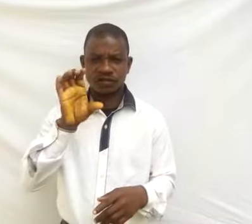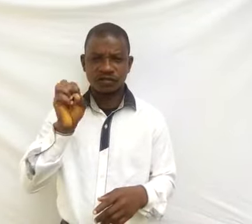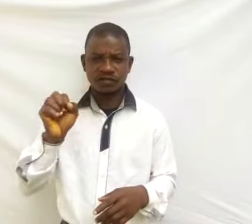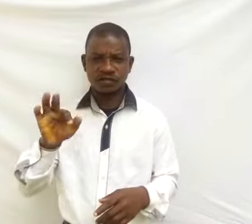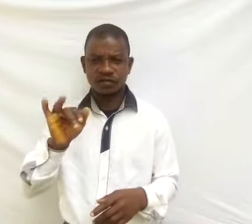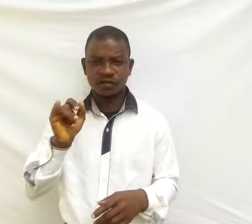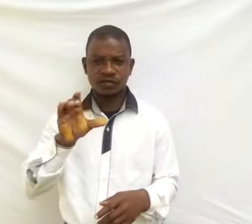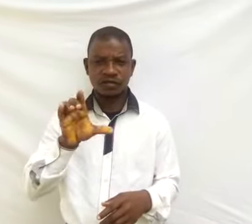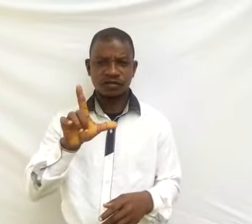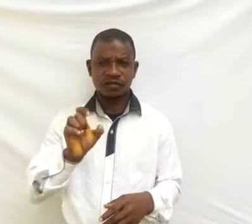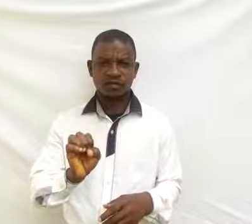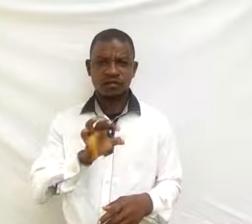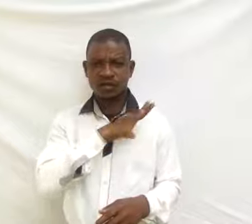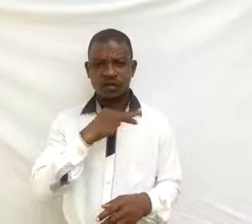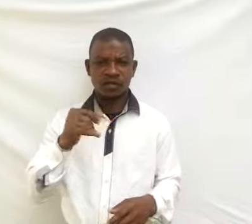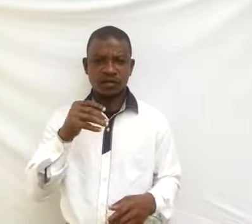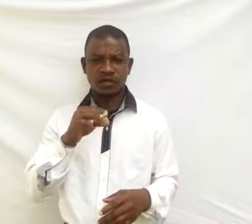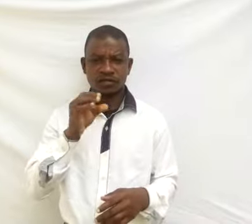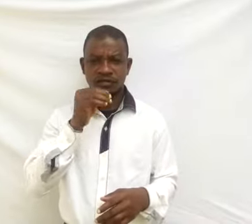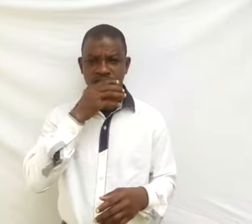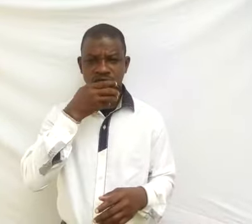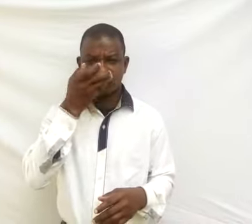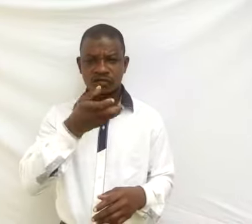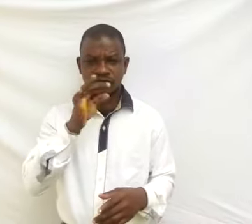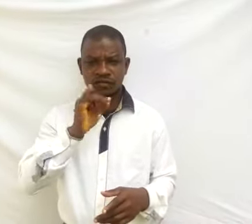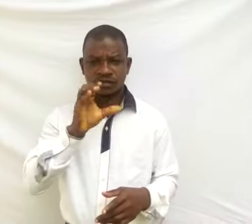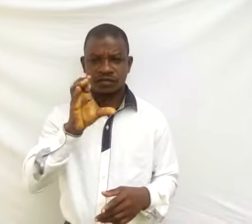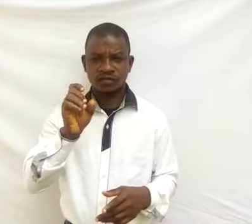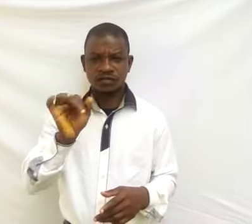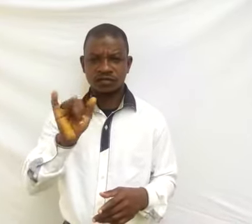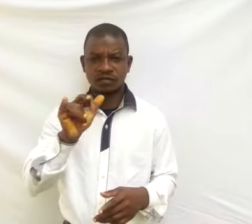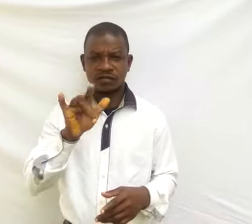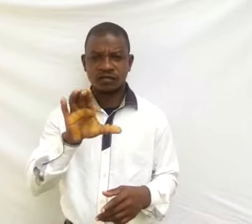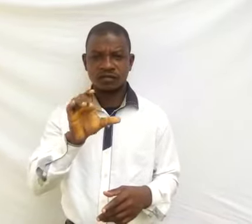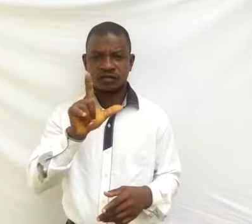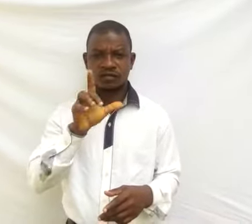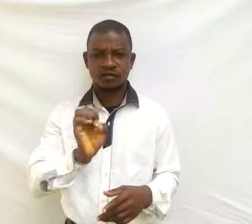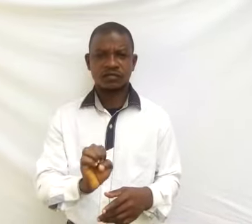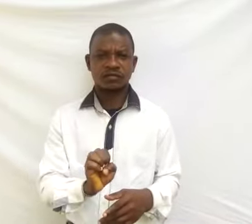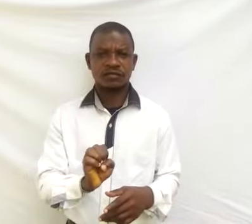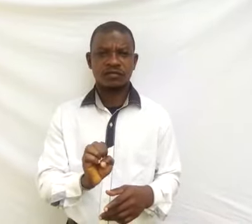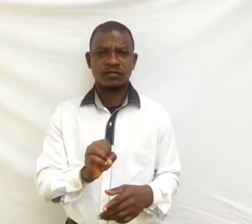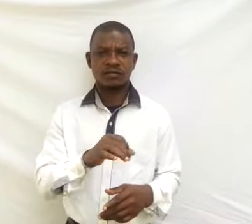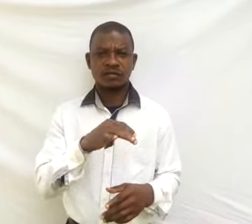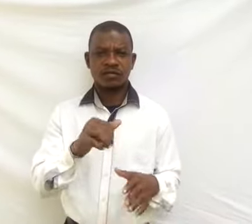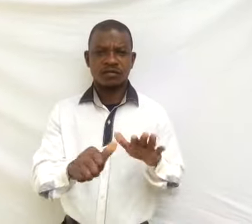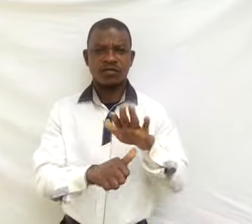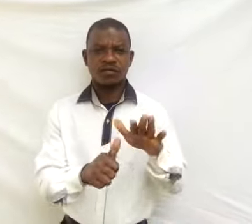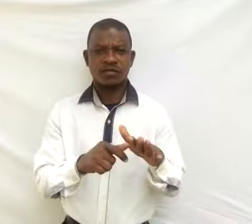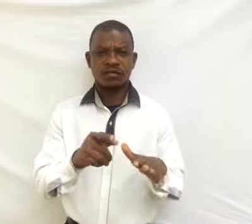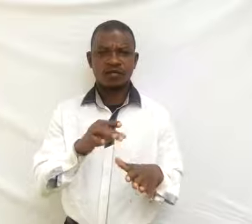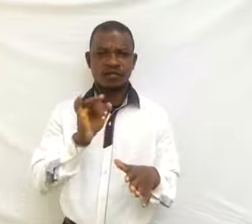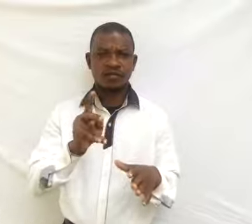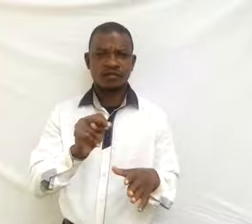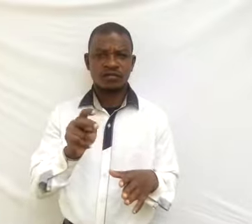and oxygen cycle, undernutrient cycling in nature.